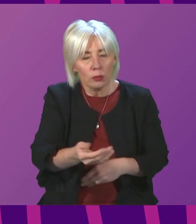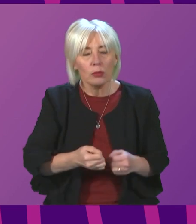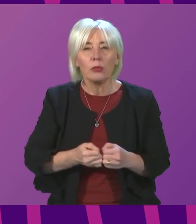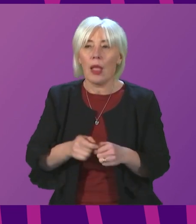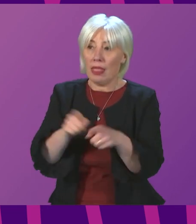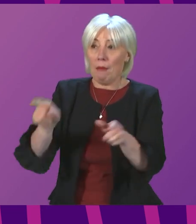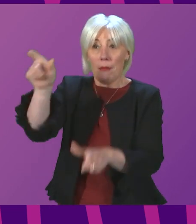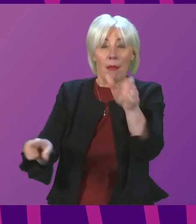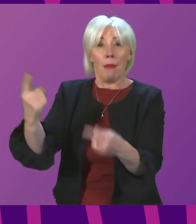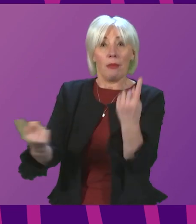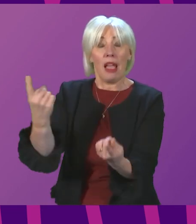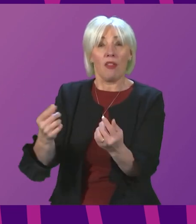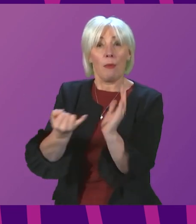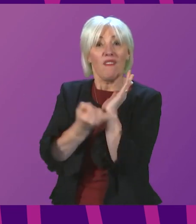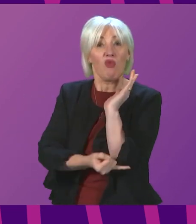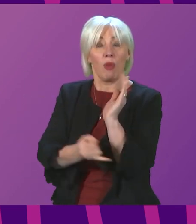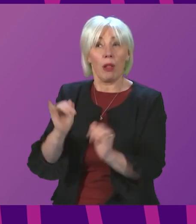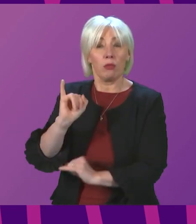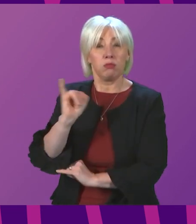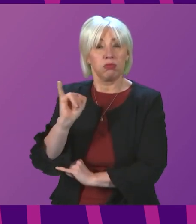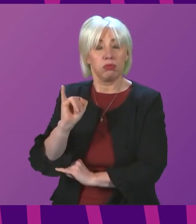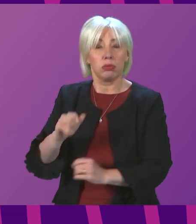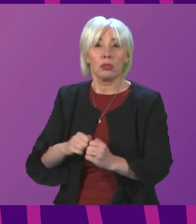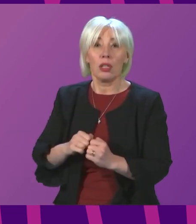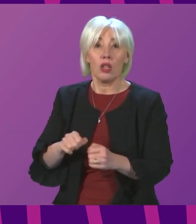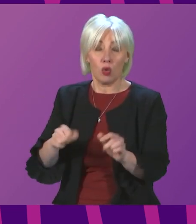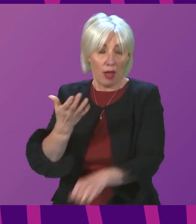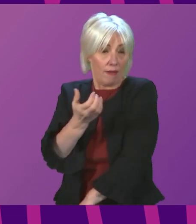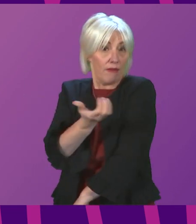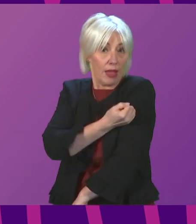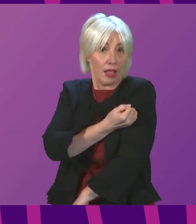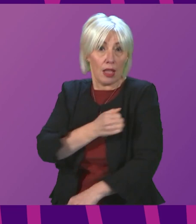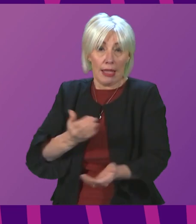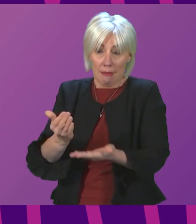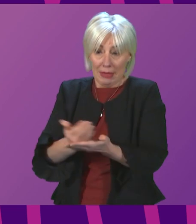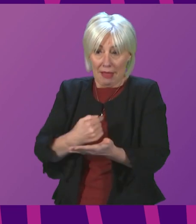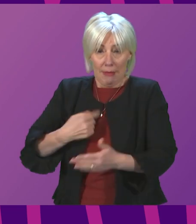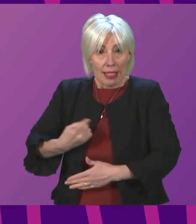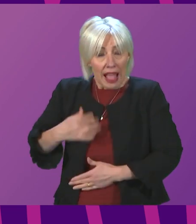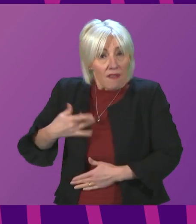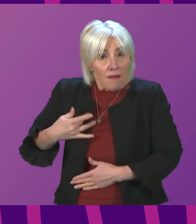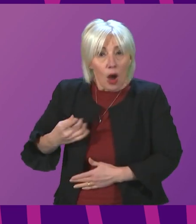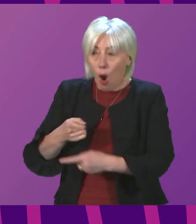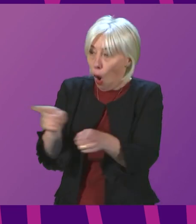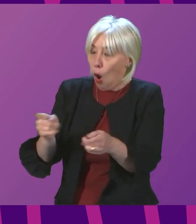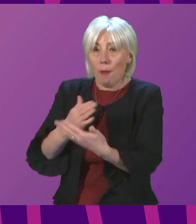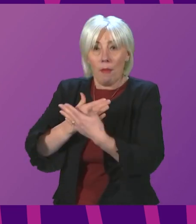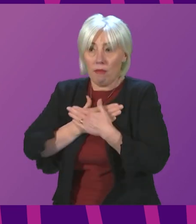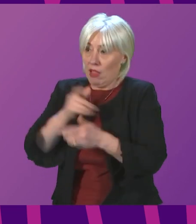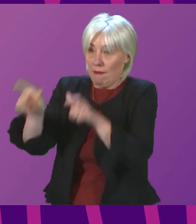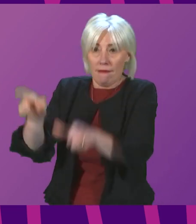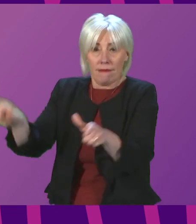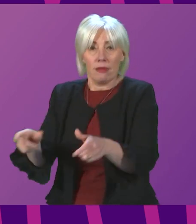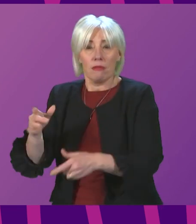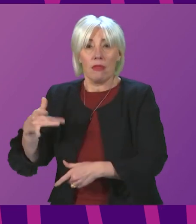illness. So, in short, being fully vaccinated could save your life or it could save the life of someone you love. But the inescapable flip